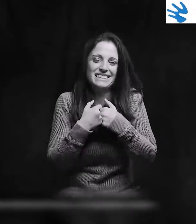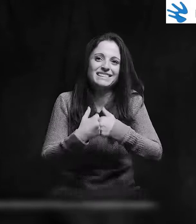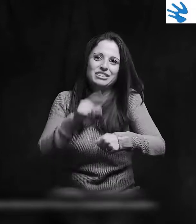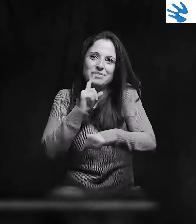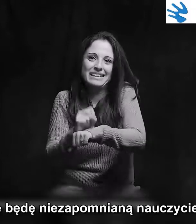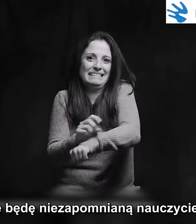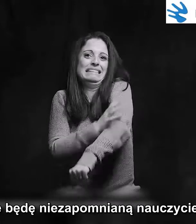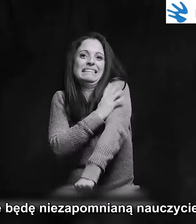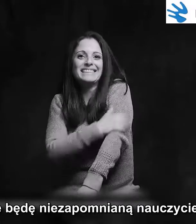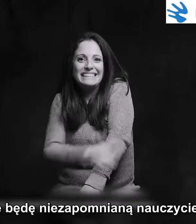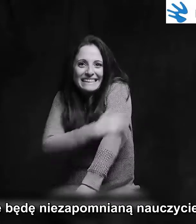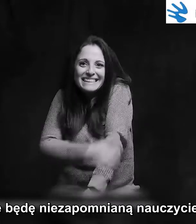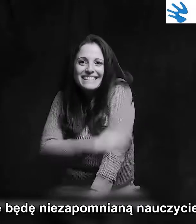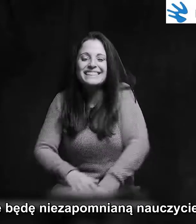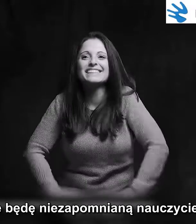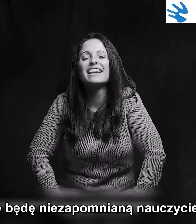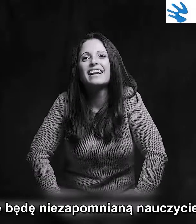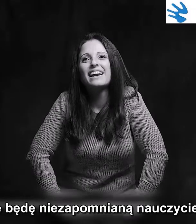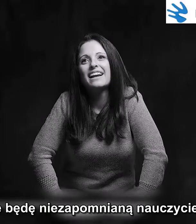That gives me chills to think that I'll be an unforgettable teacher.